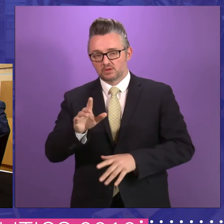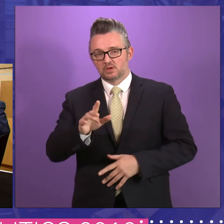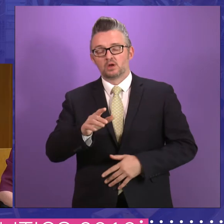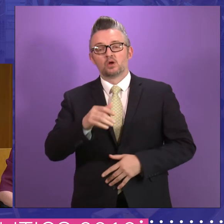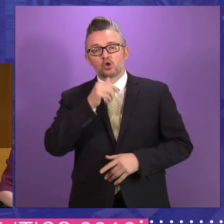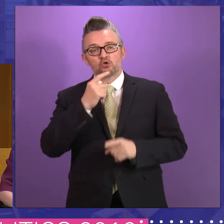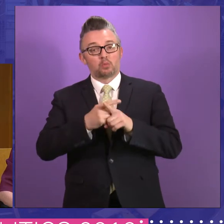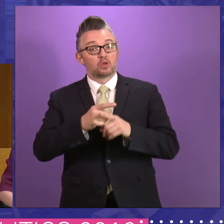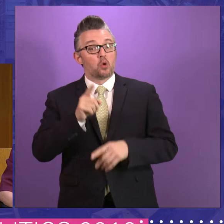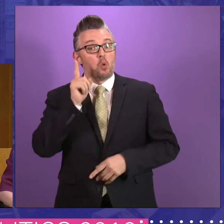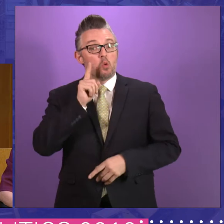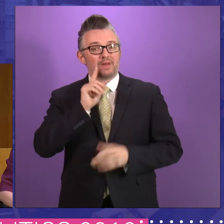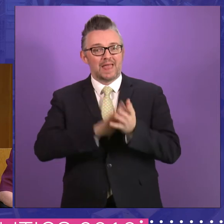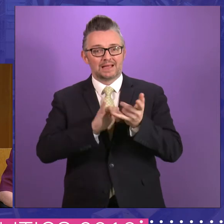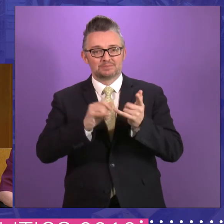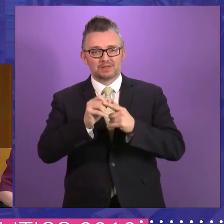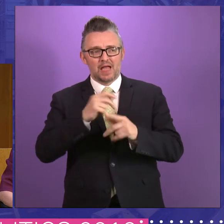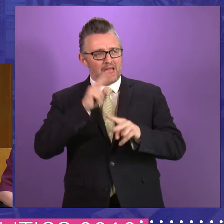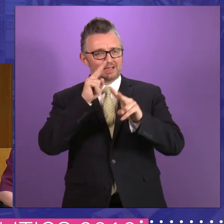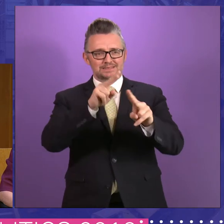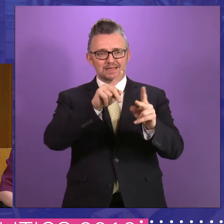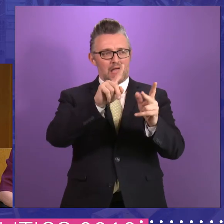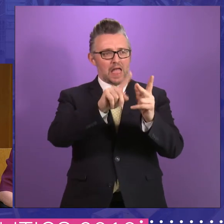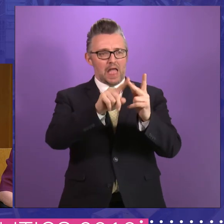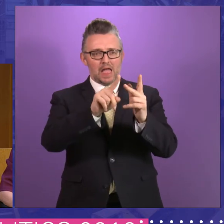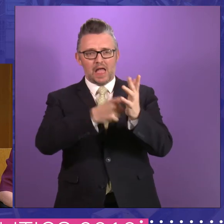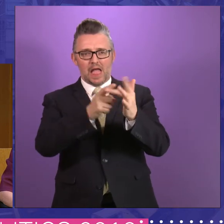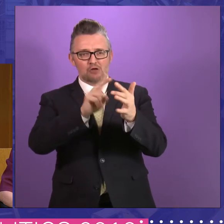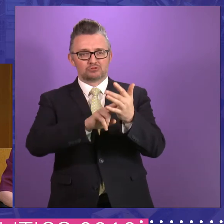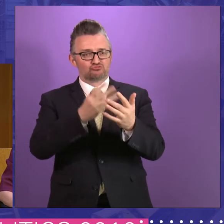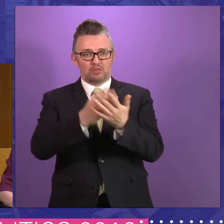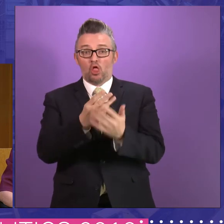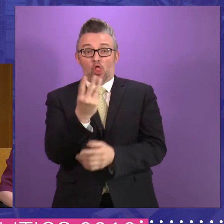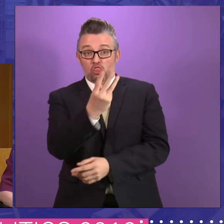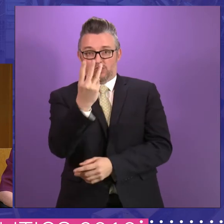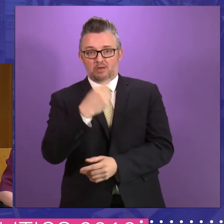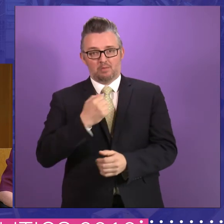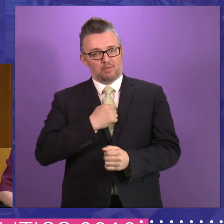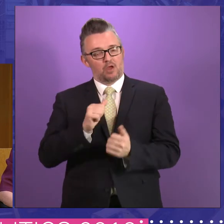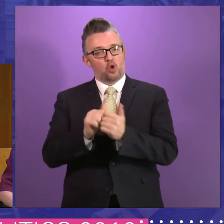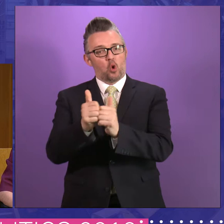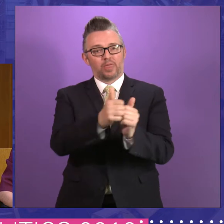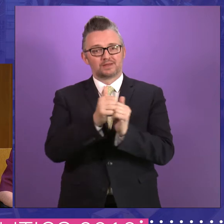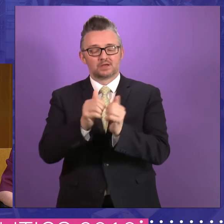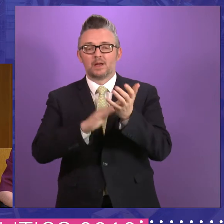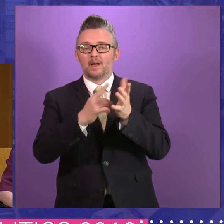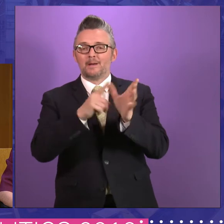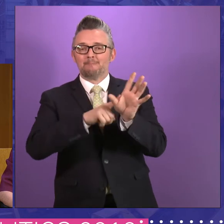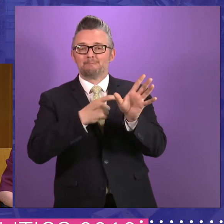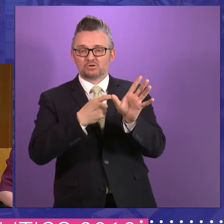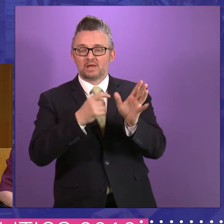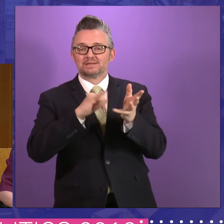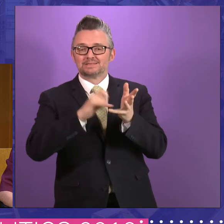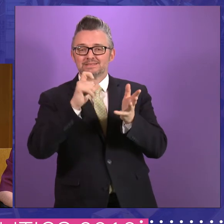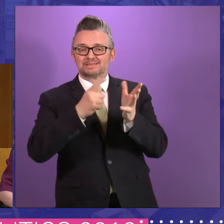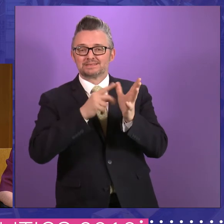about women MSPs, I'm very conscious, I can see Irene Oldfather, Margaret Smith and Mary Scanlon, three of my colleagues, our colleagues, and Mary Scanlon had her hand up to ask